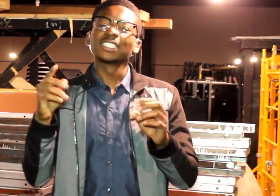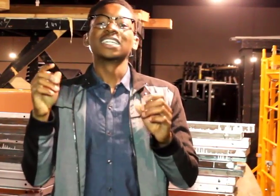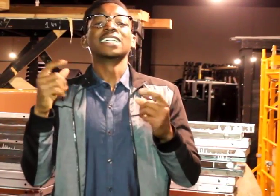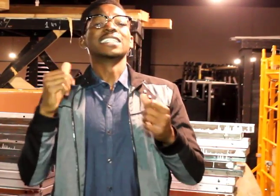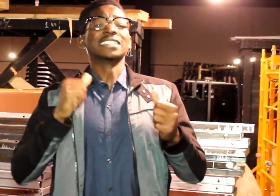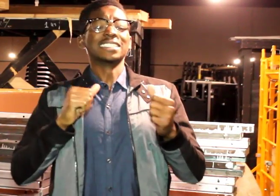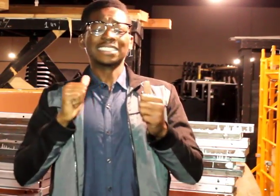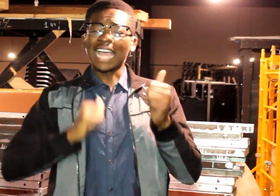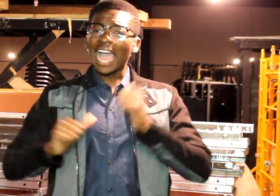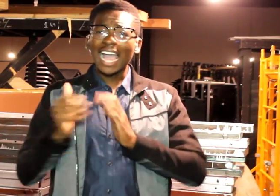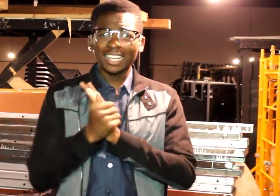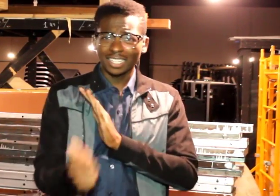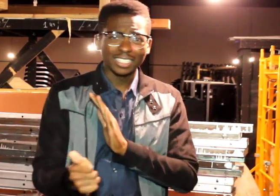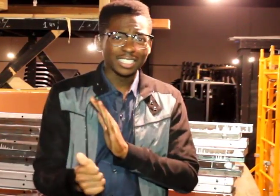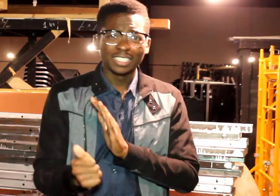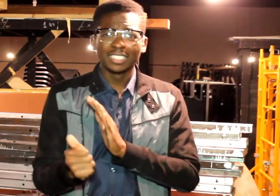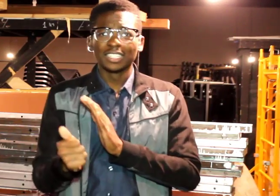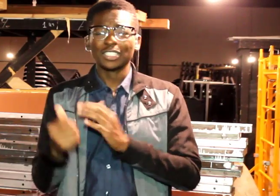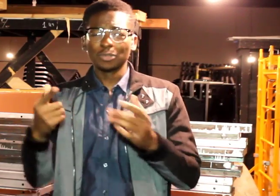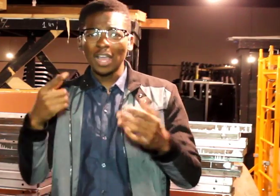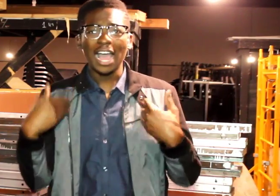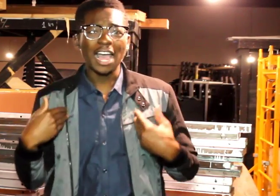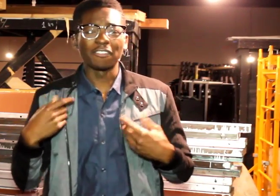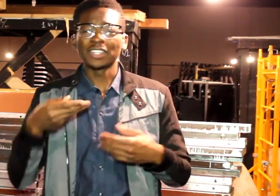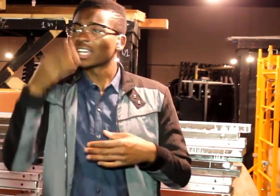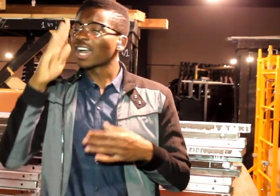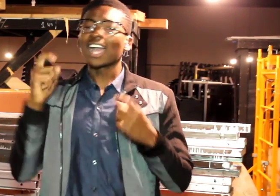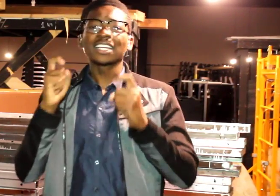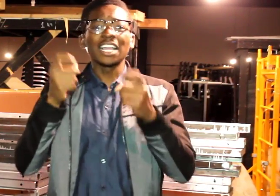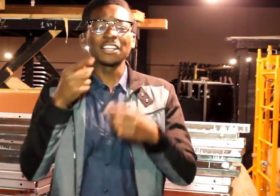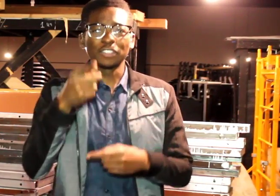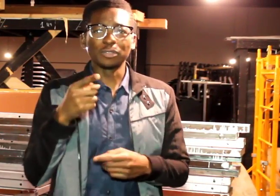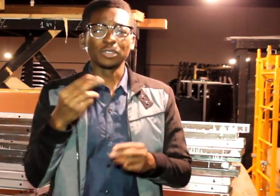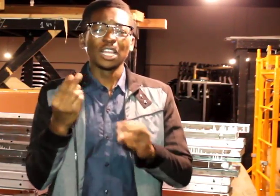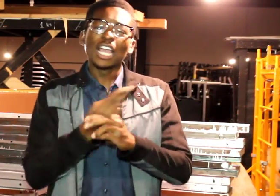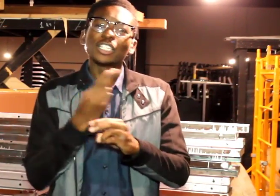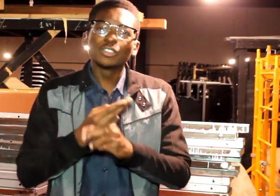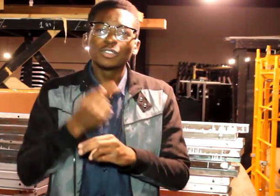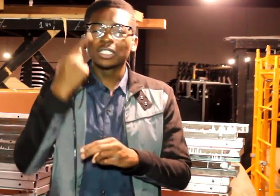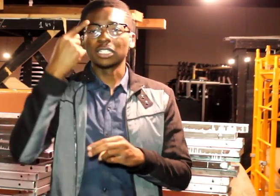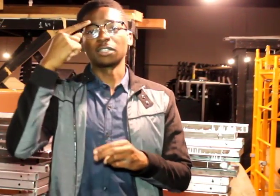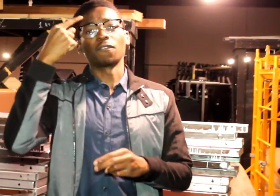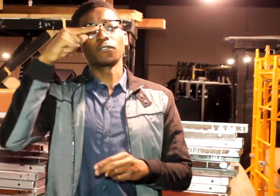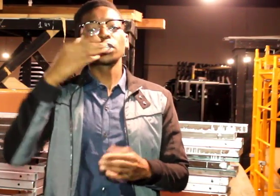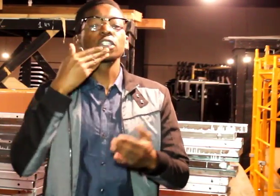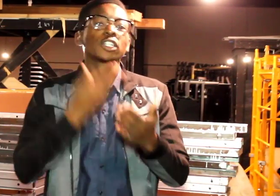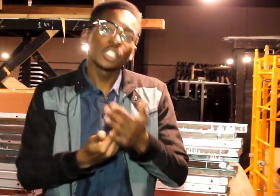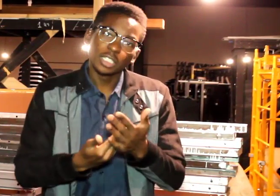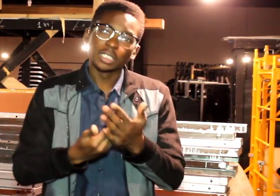talents you have that God gave you and used you for good,